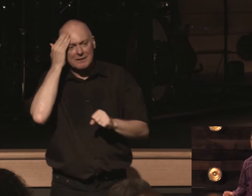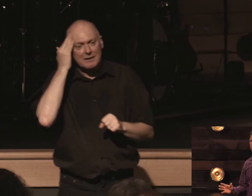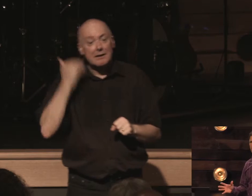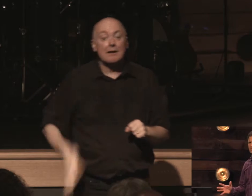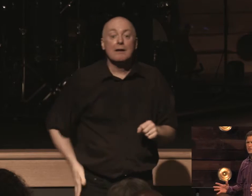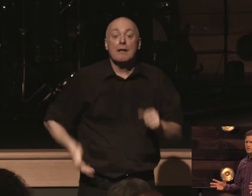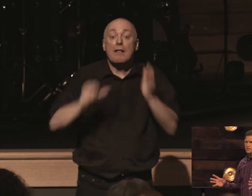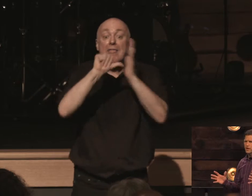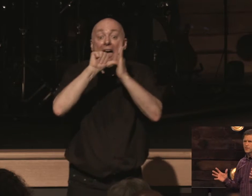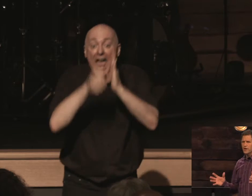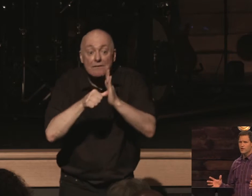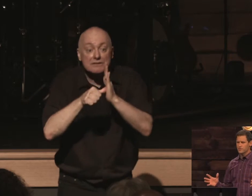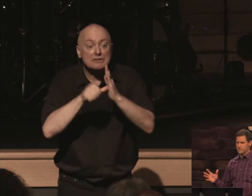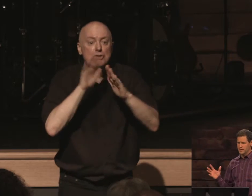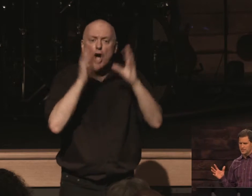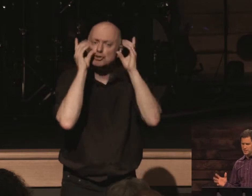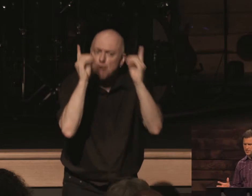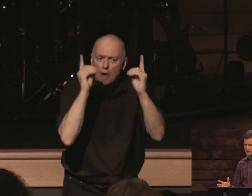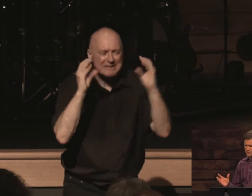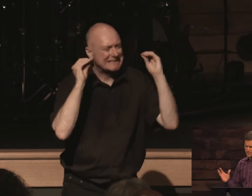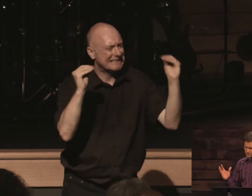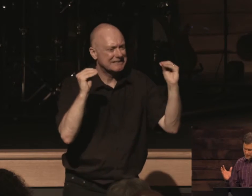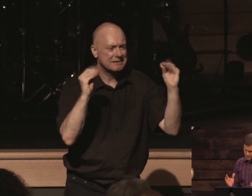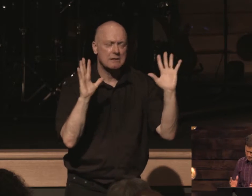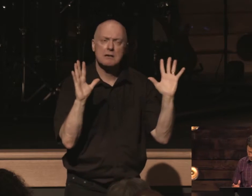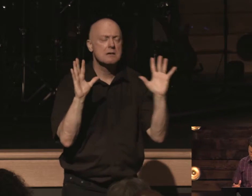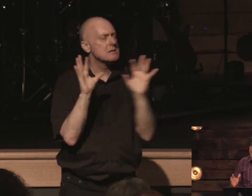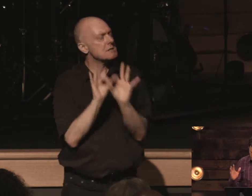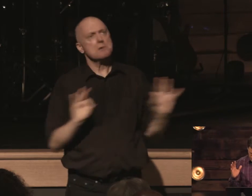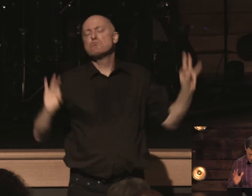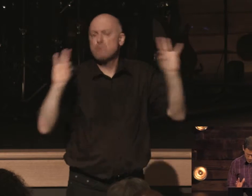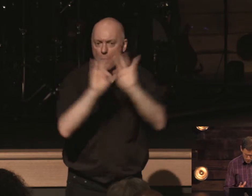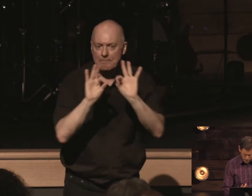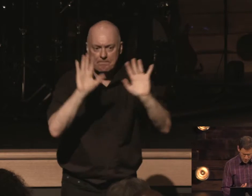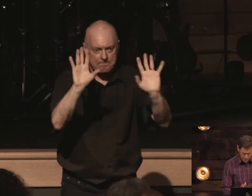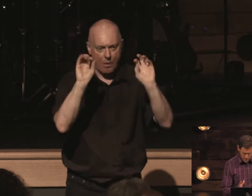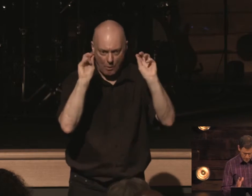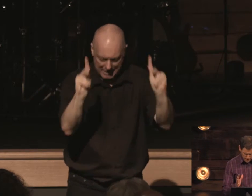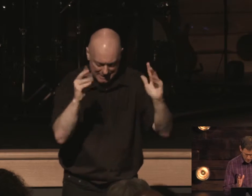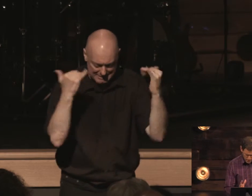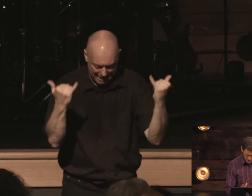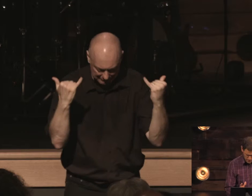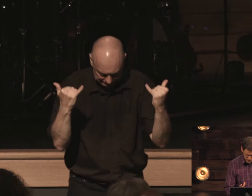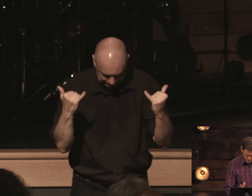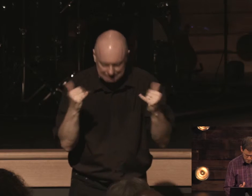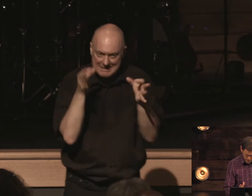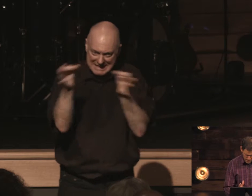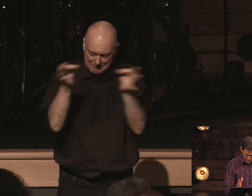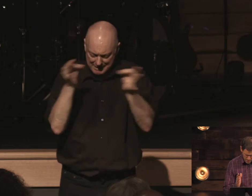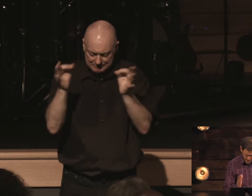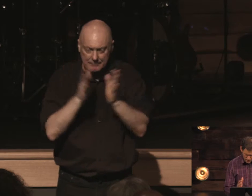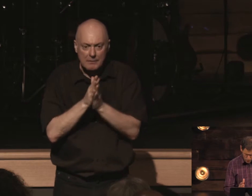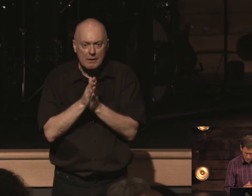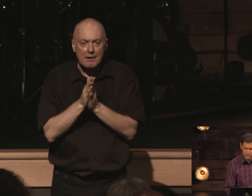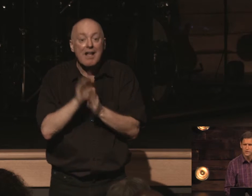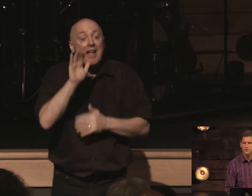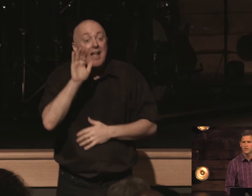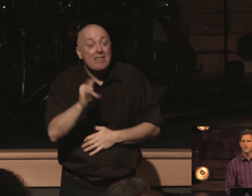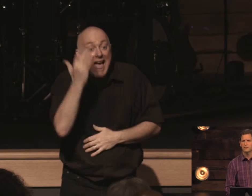emphasis on doctrine and teaching is inescapable so let me point out the office of the obvious that is why a series like this